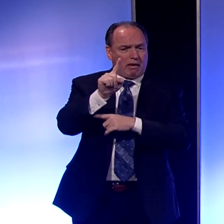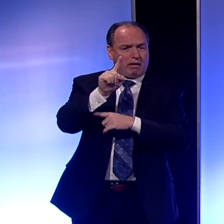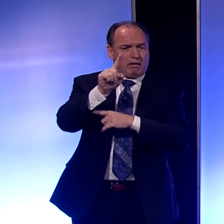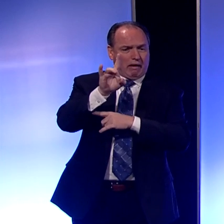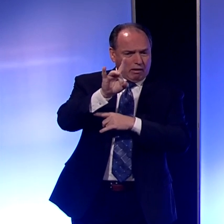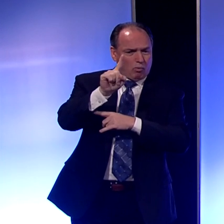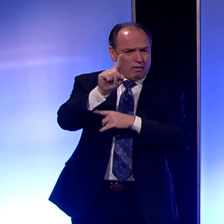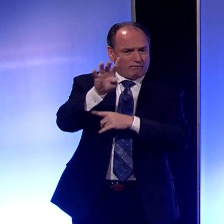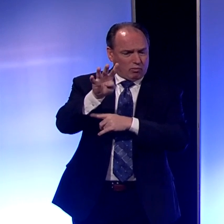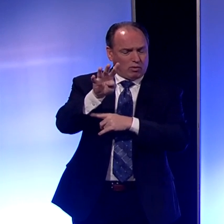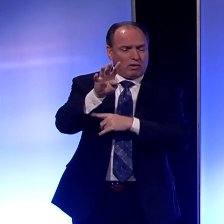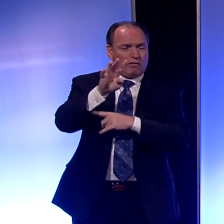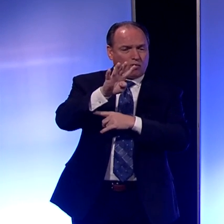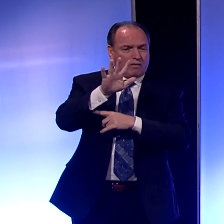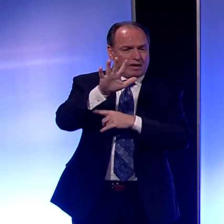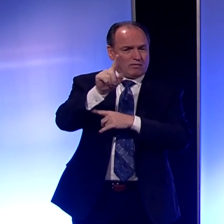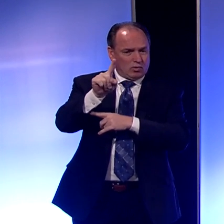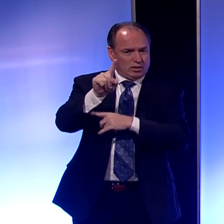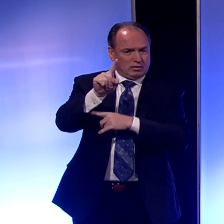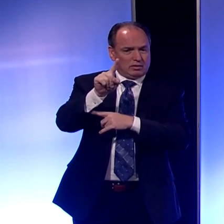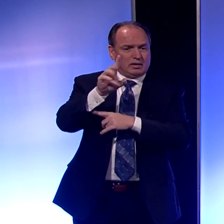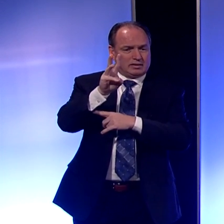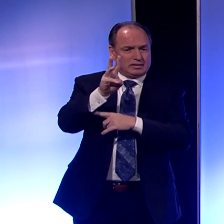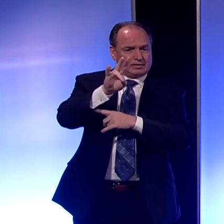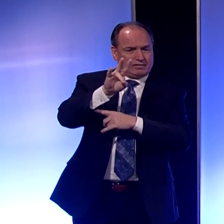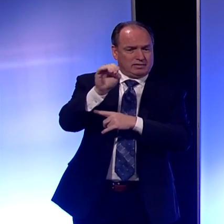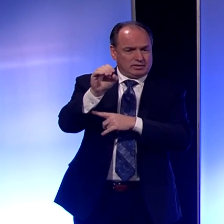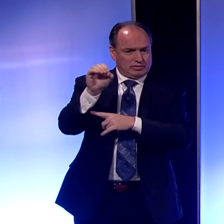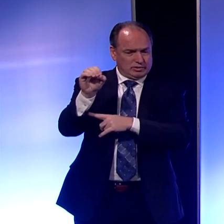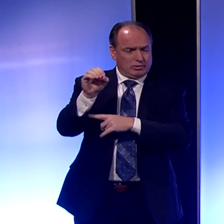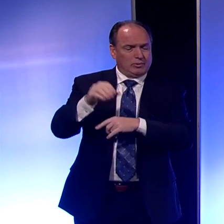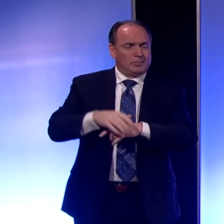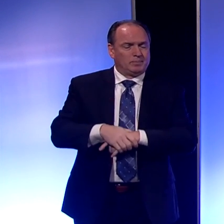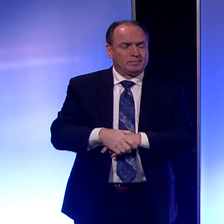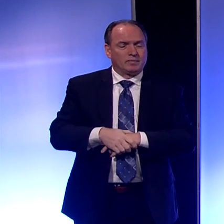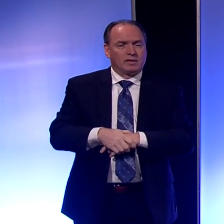-451-6700.